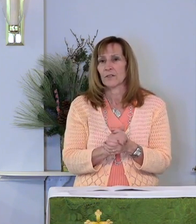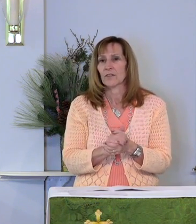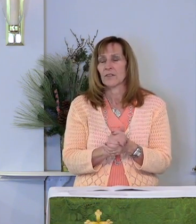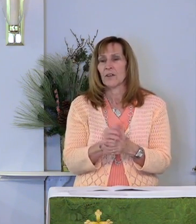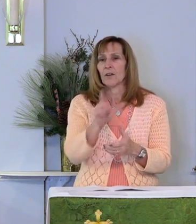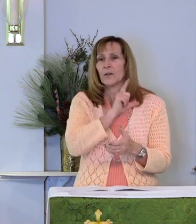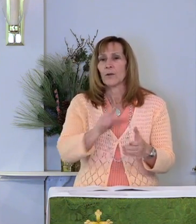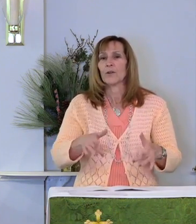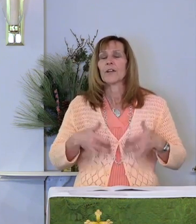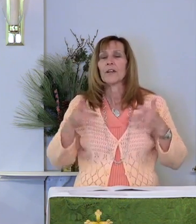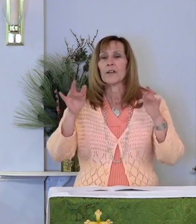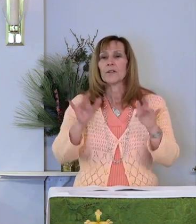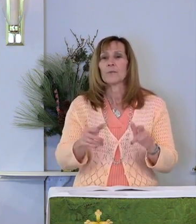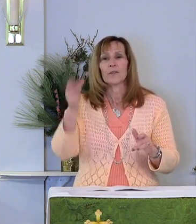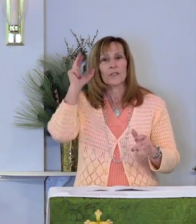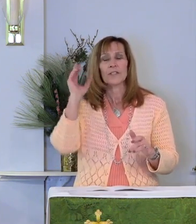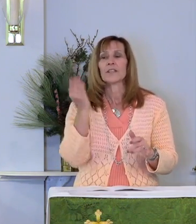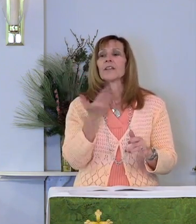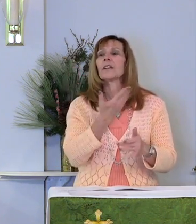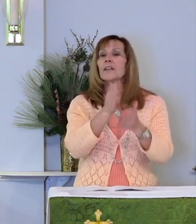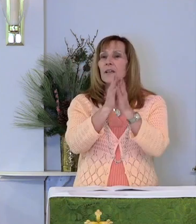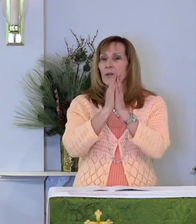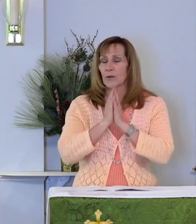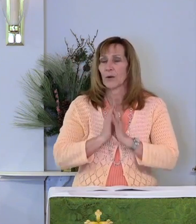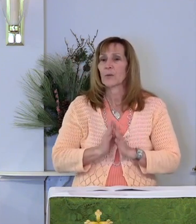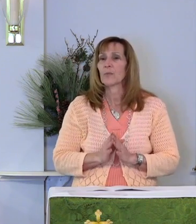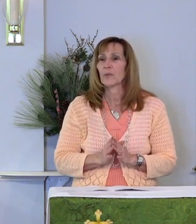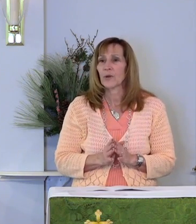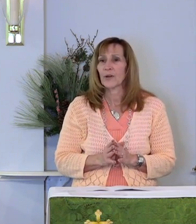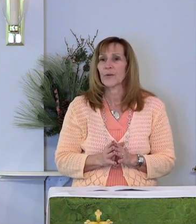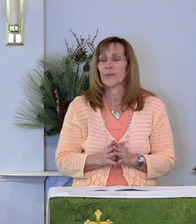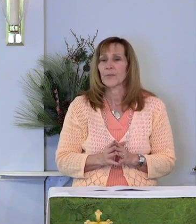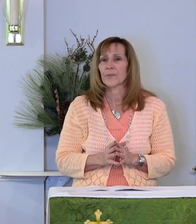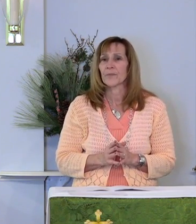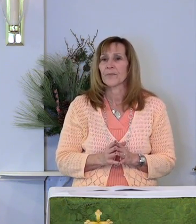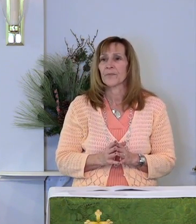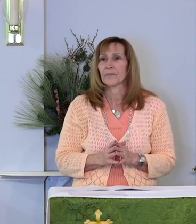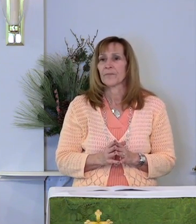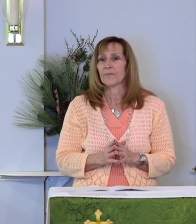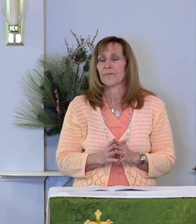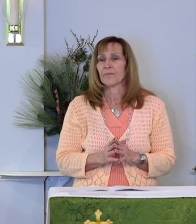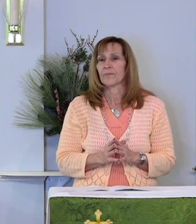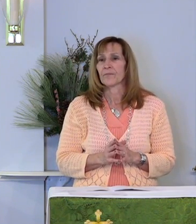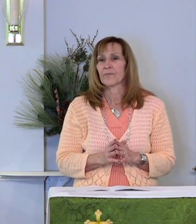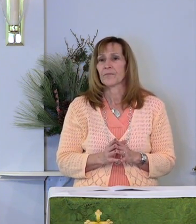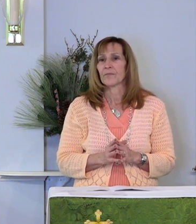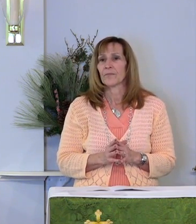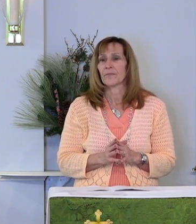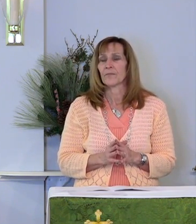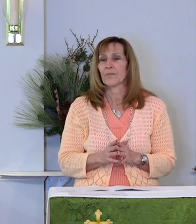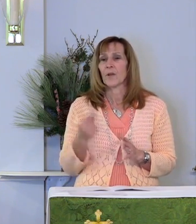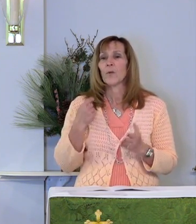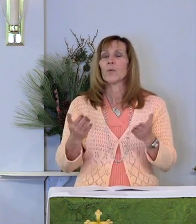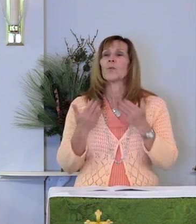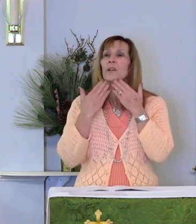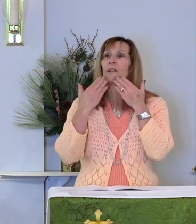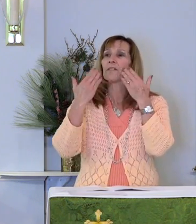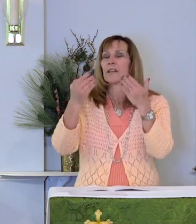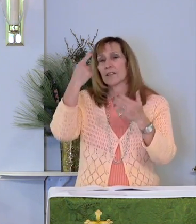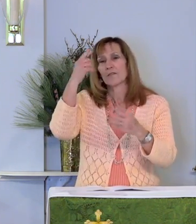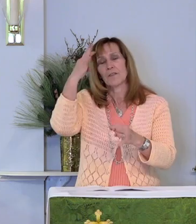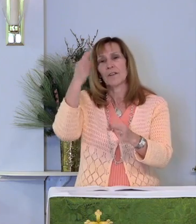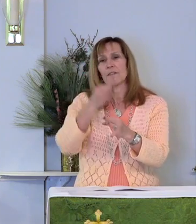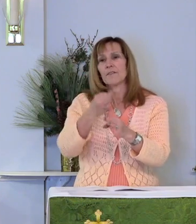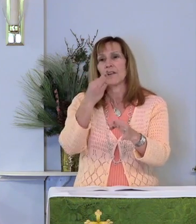Lord, in your mercy, hear our prayer. We give thanks for the